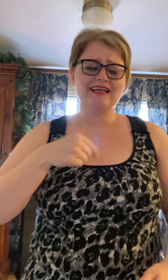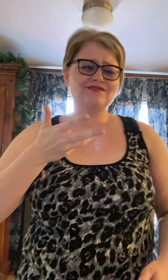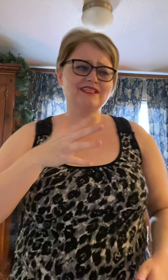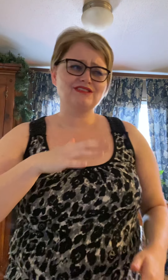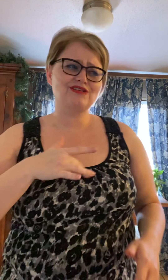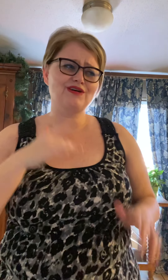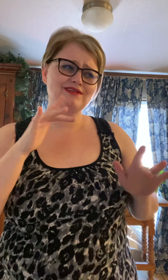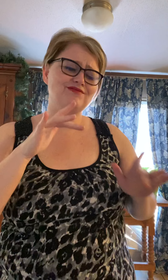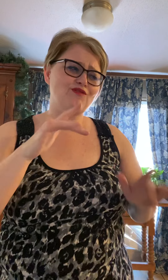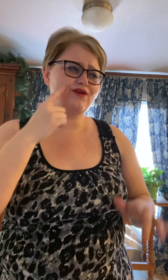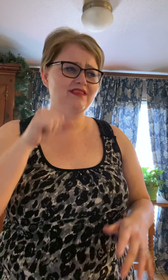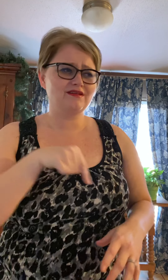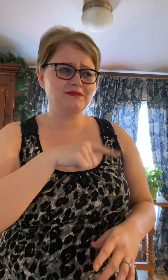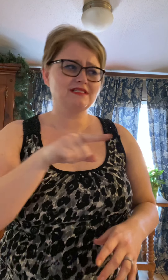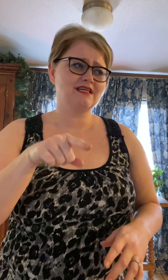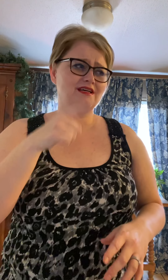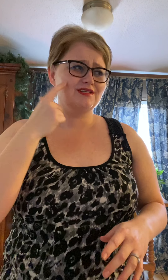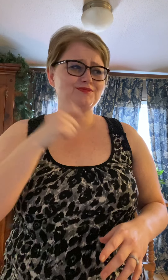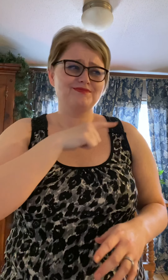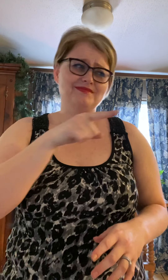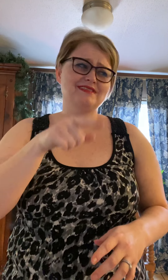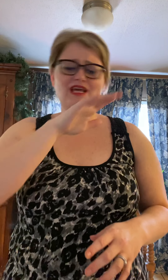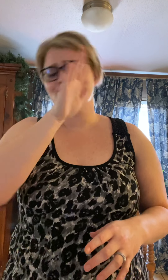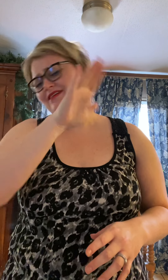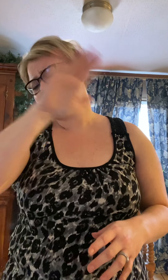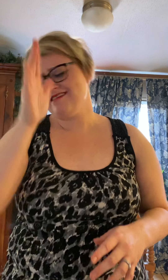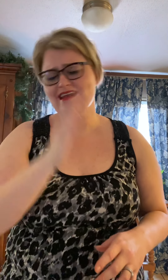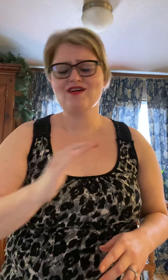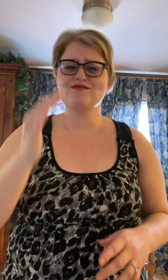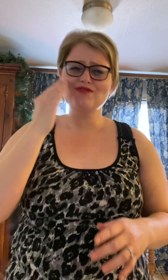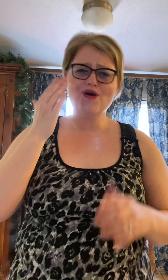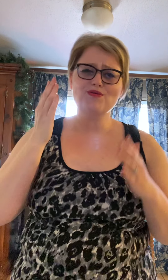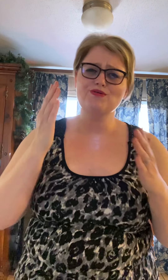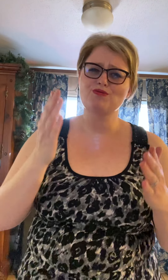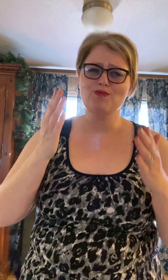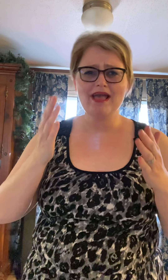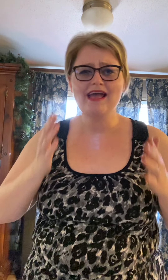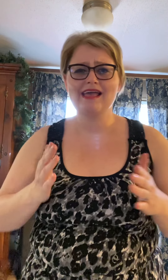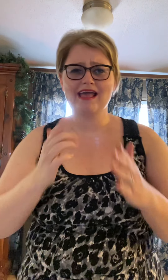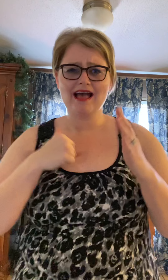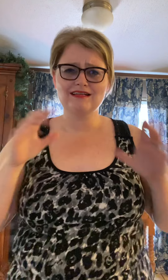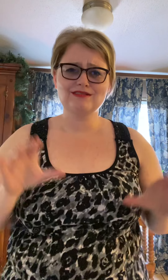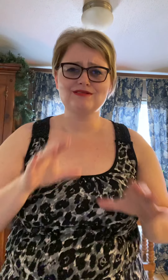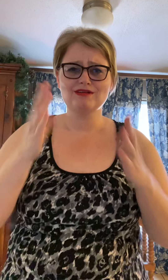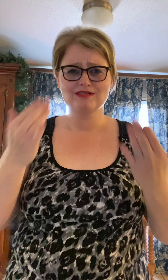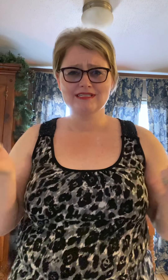feel sorry for them Cause they'll never know you the way that I do Yeah, today I drove through the suburbs